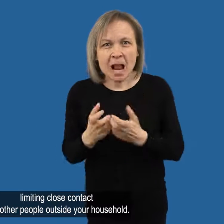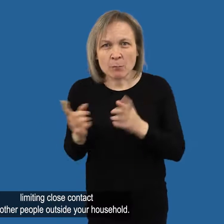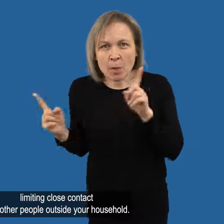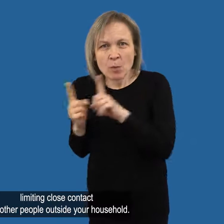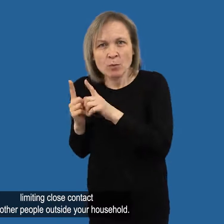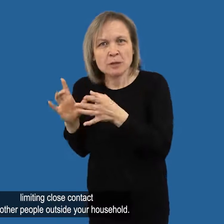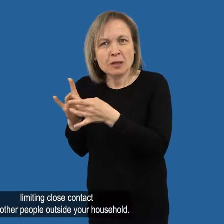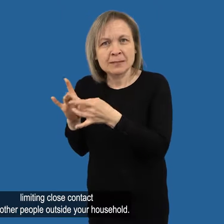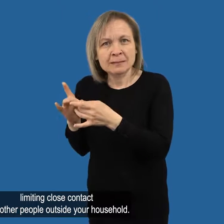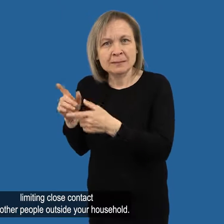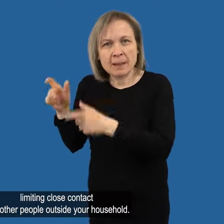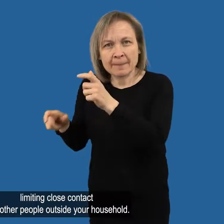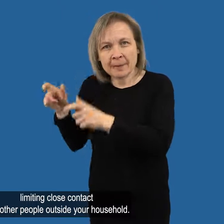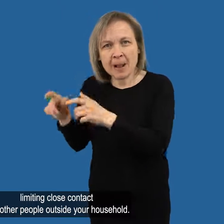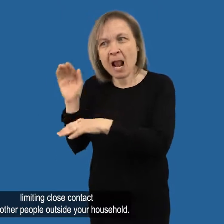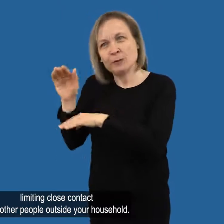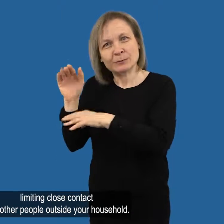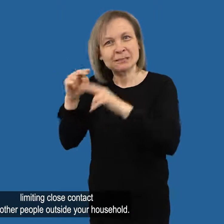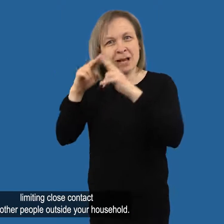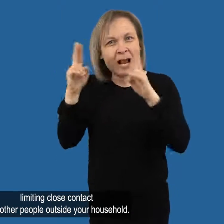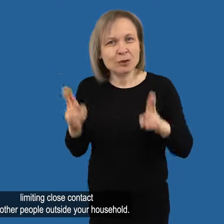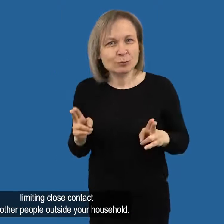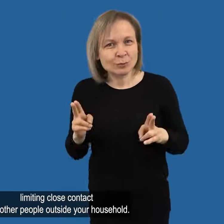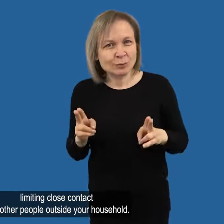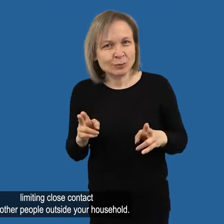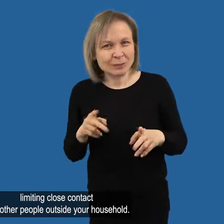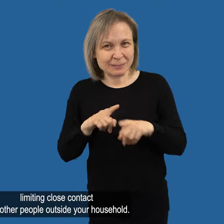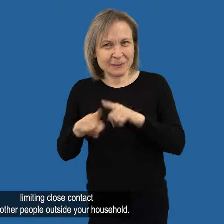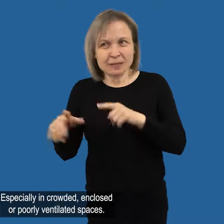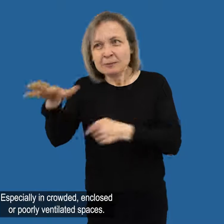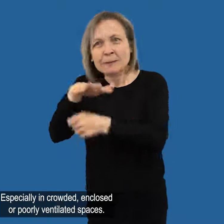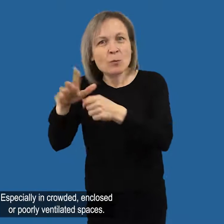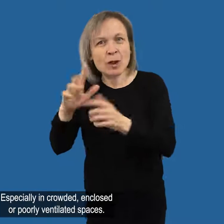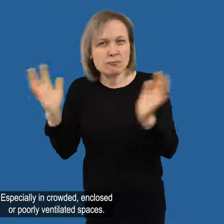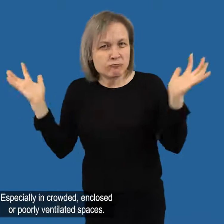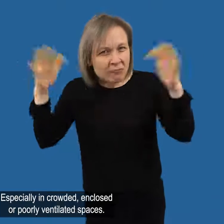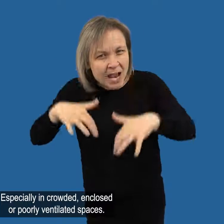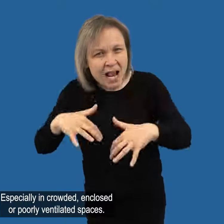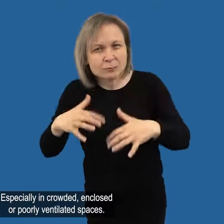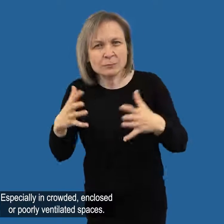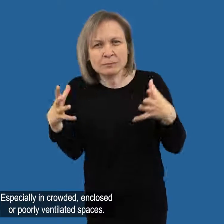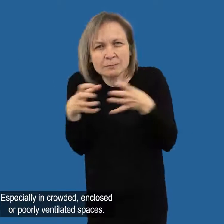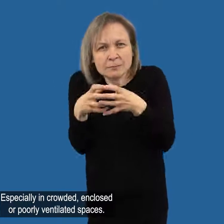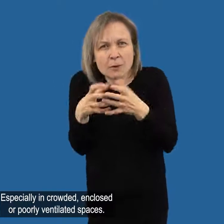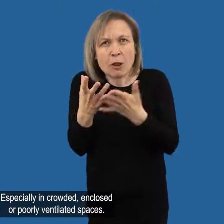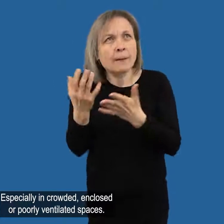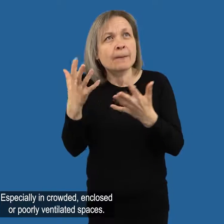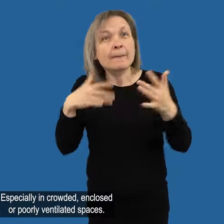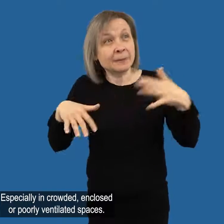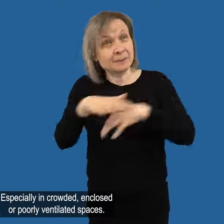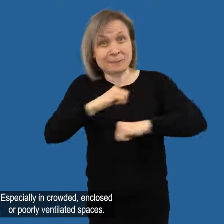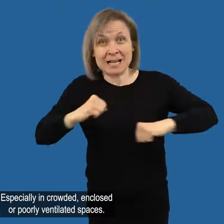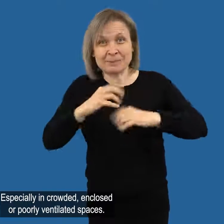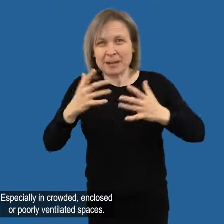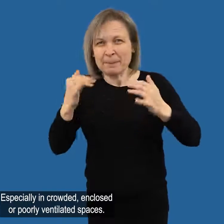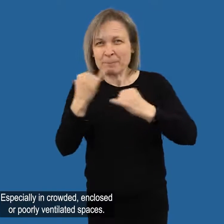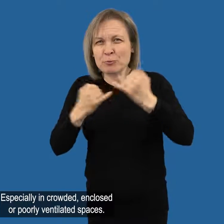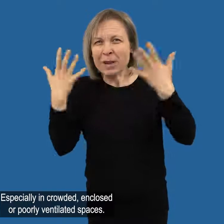Limiting close contact with other people outside your household Especially in crowded, enclosed or poorly ventilated spaces